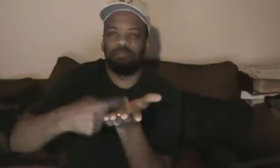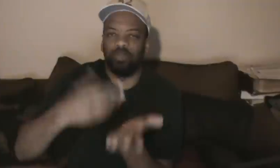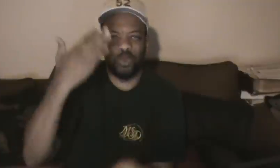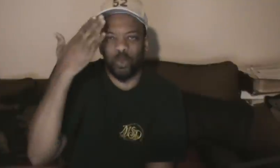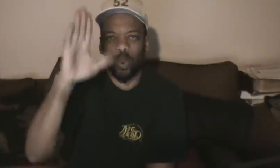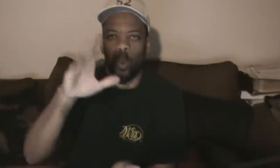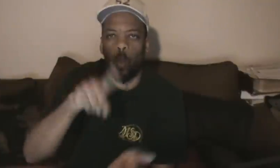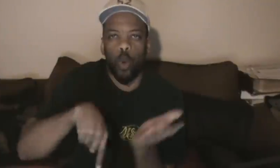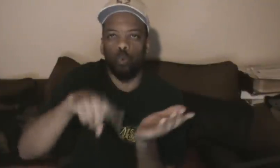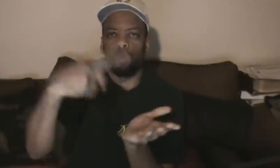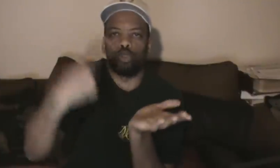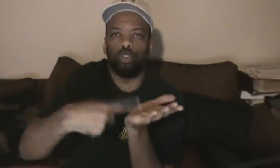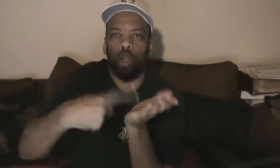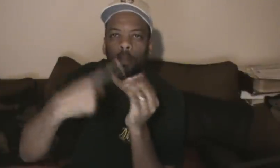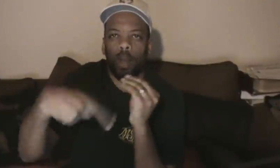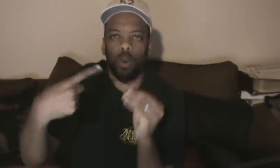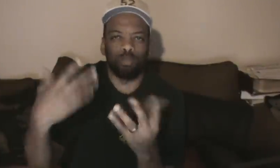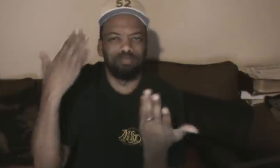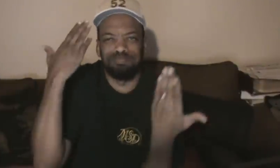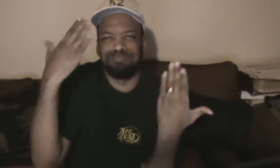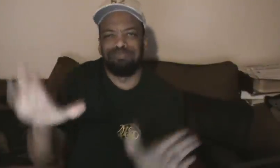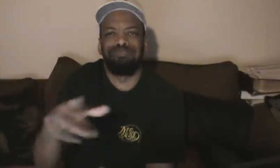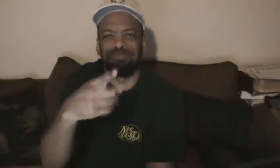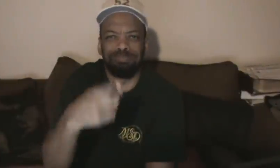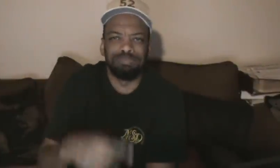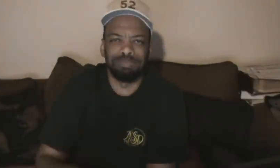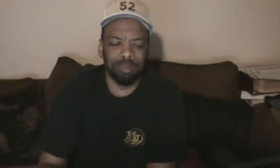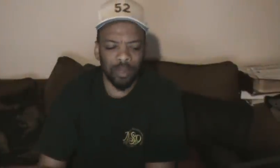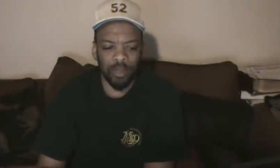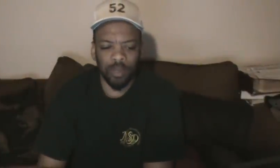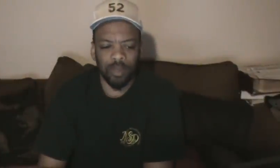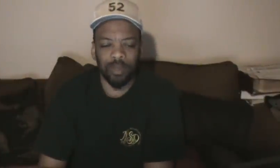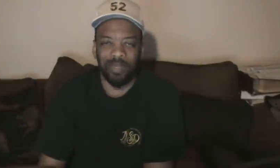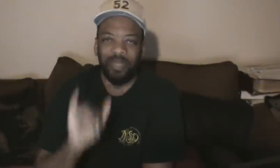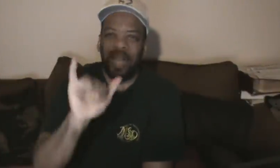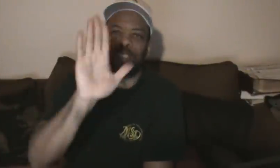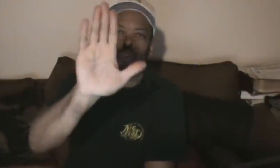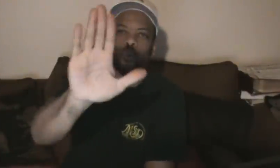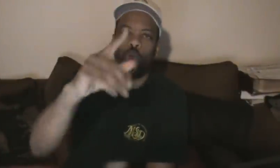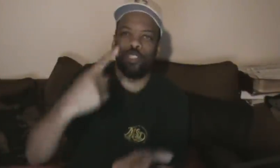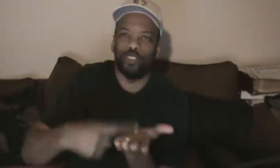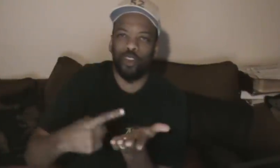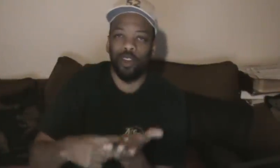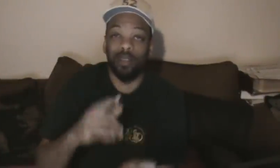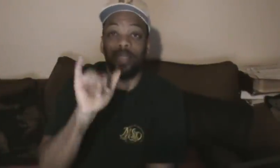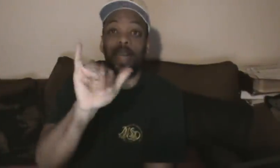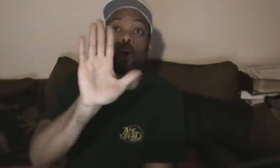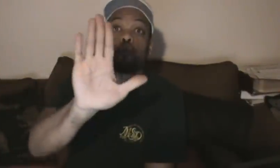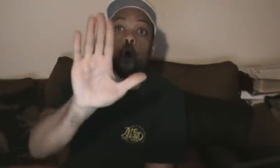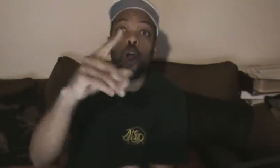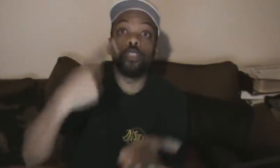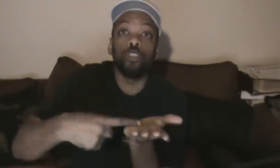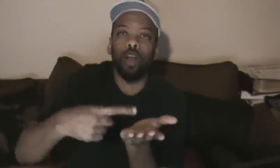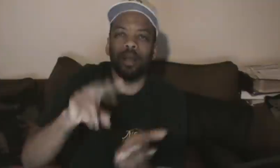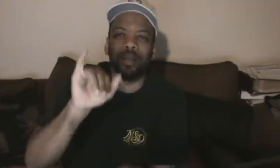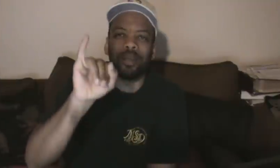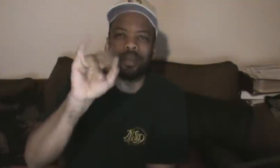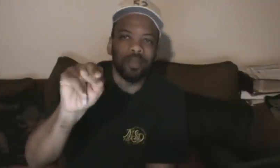that replaces cable and satellite. So call 855-258-1055 to bundle both for less than